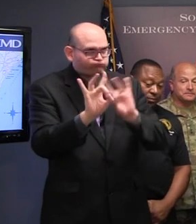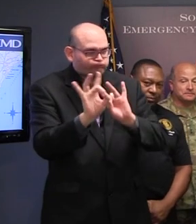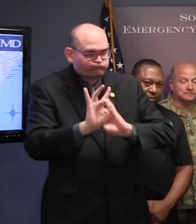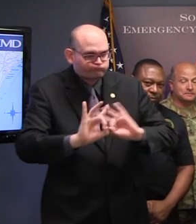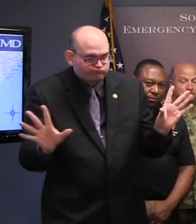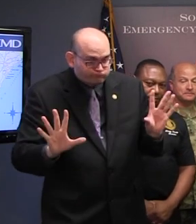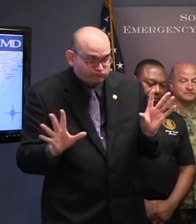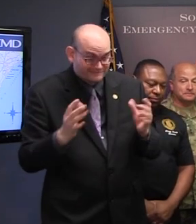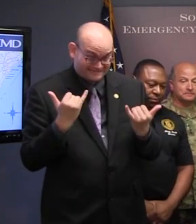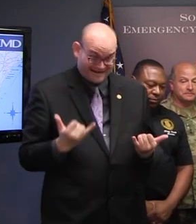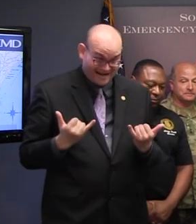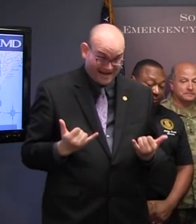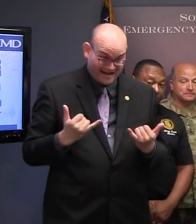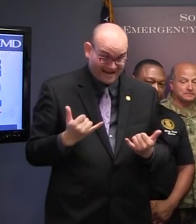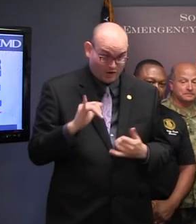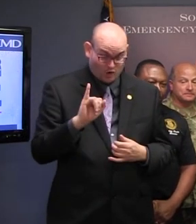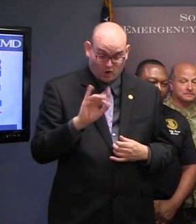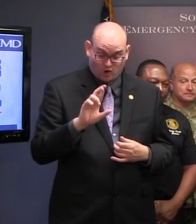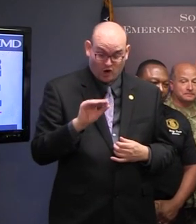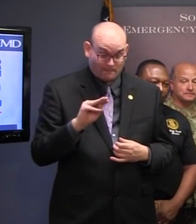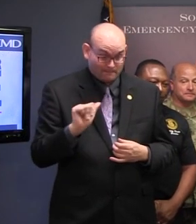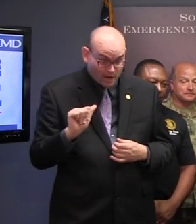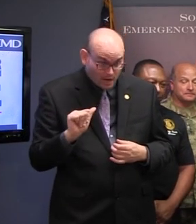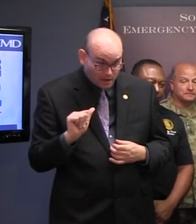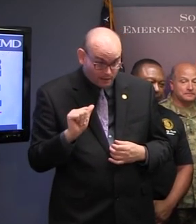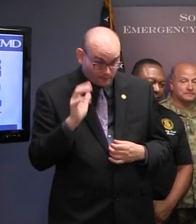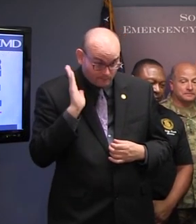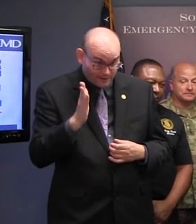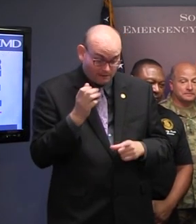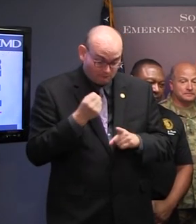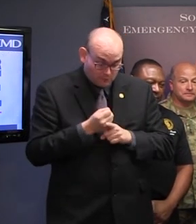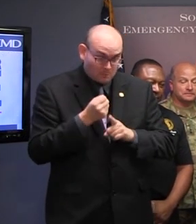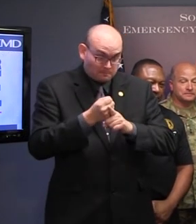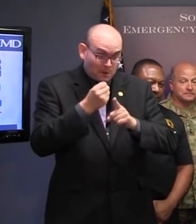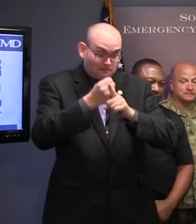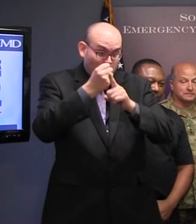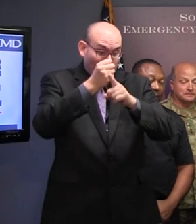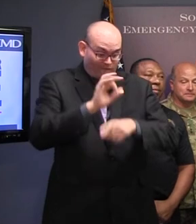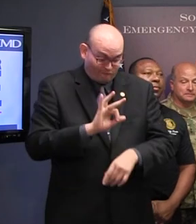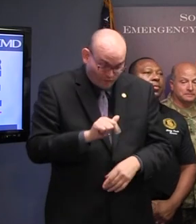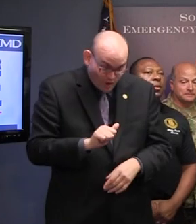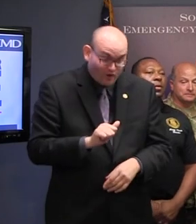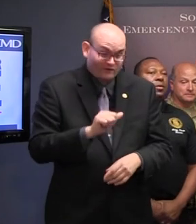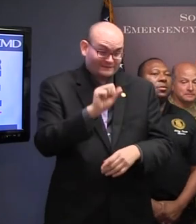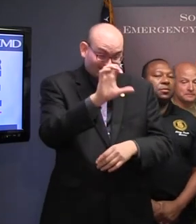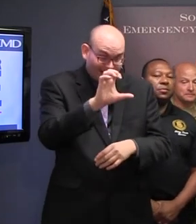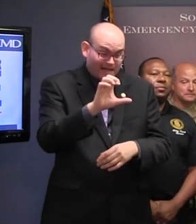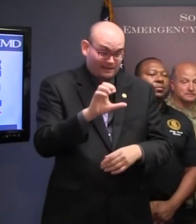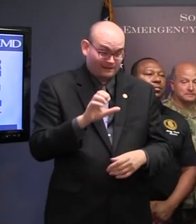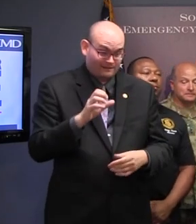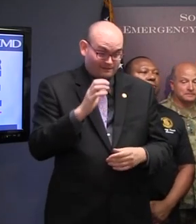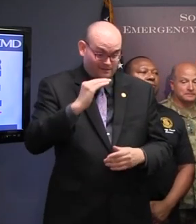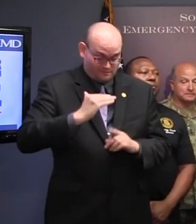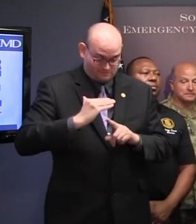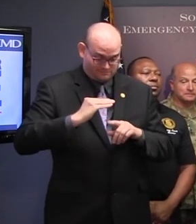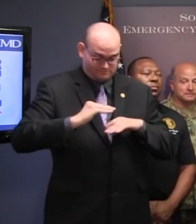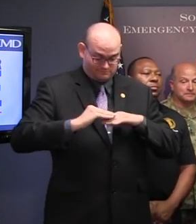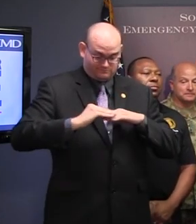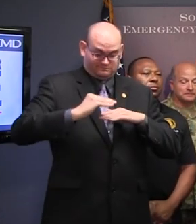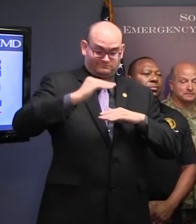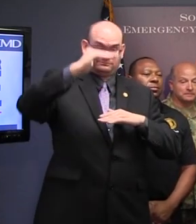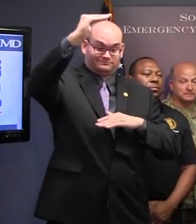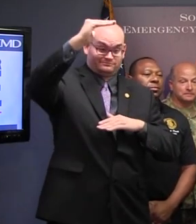given how this is going to affect several states along the coast, Florida, Georgia, South Carolina, about the amount of